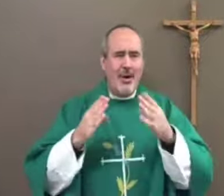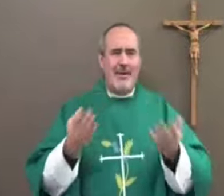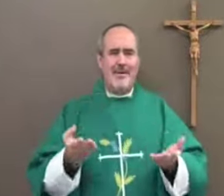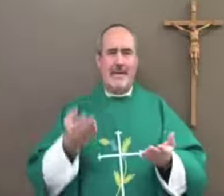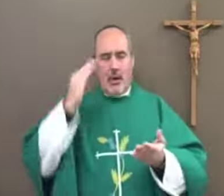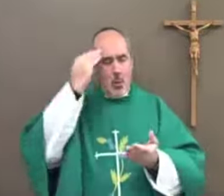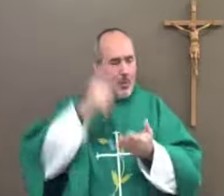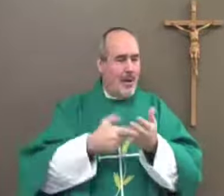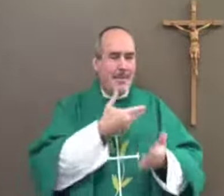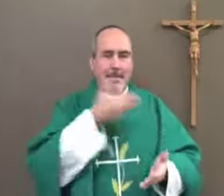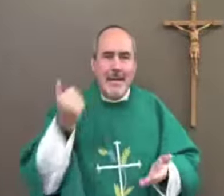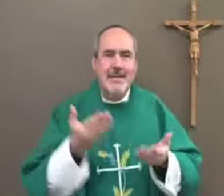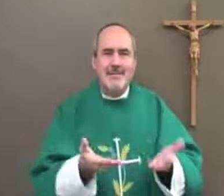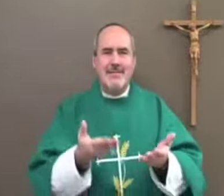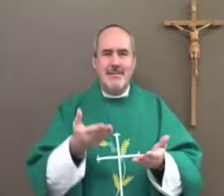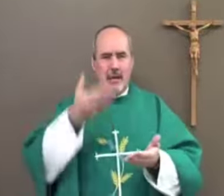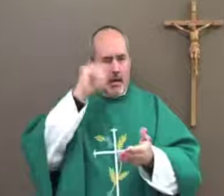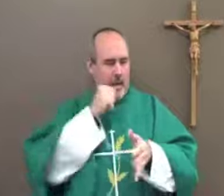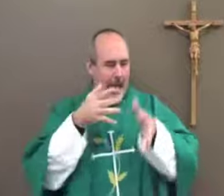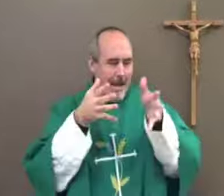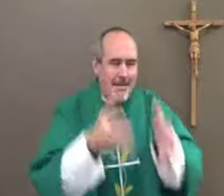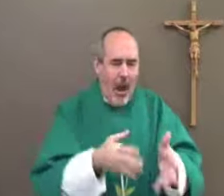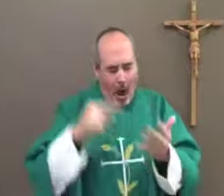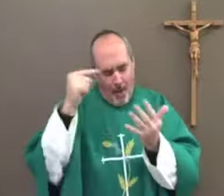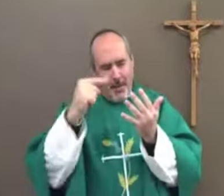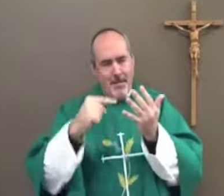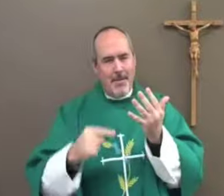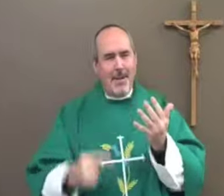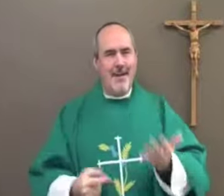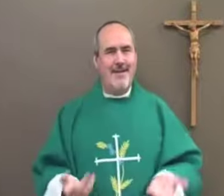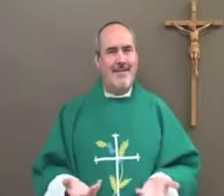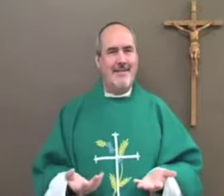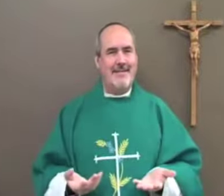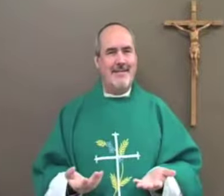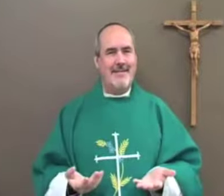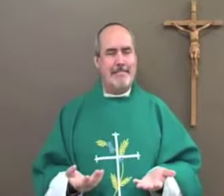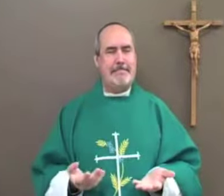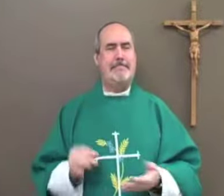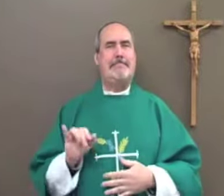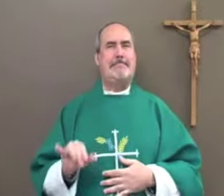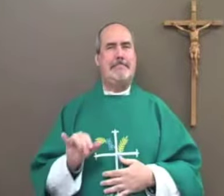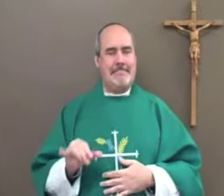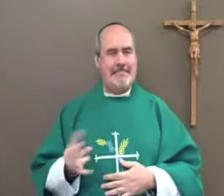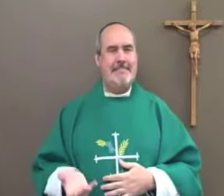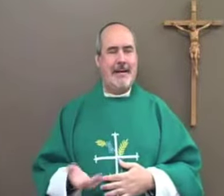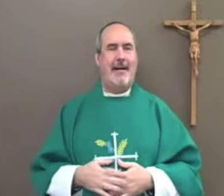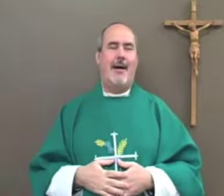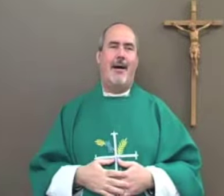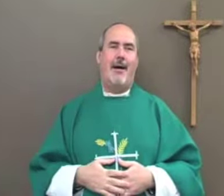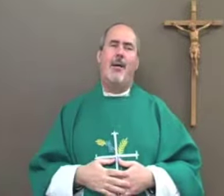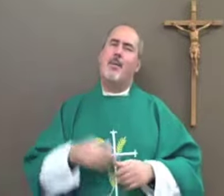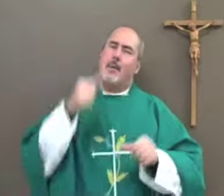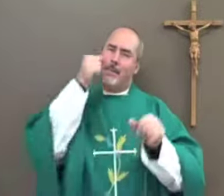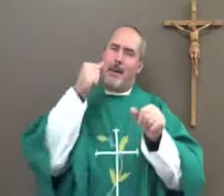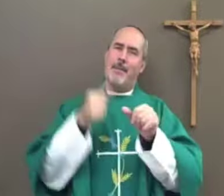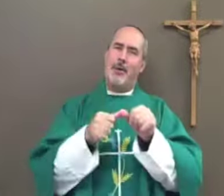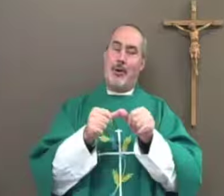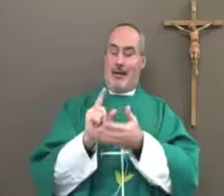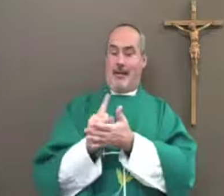us not to worry that God knows what's best and that makes me think I